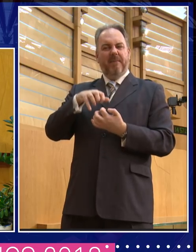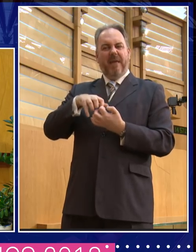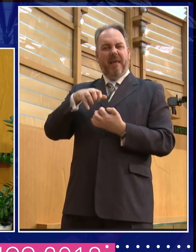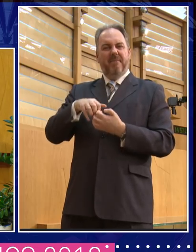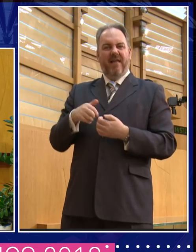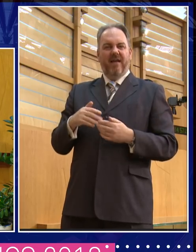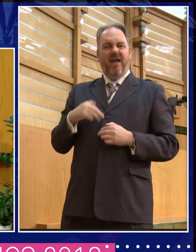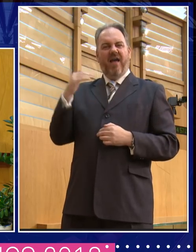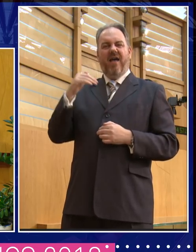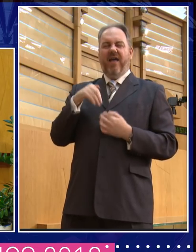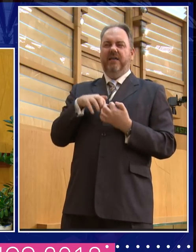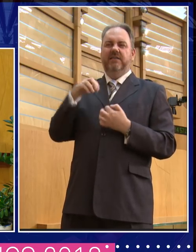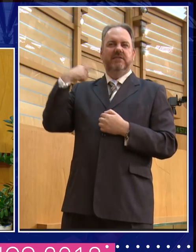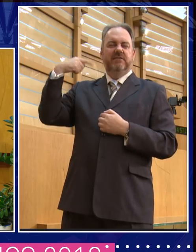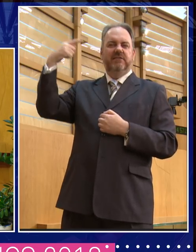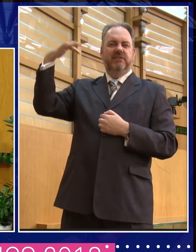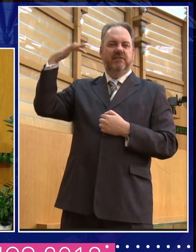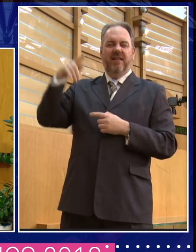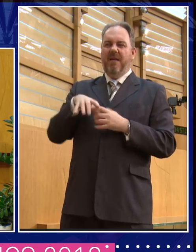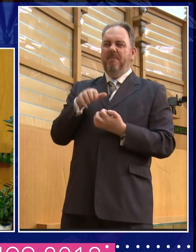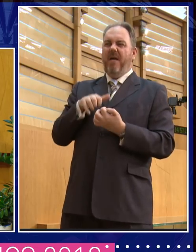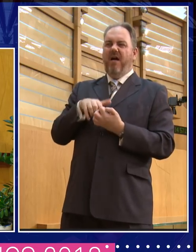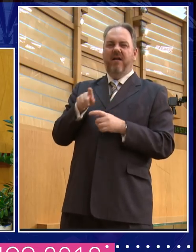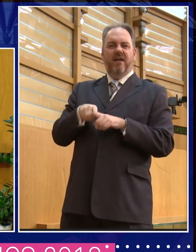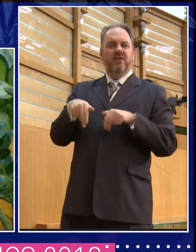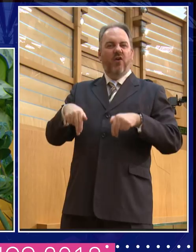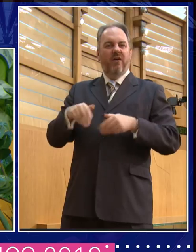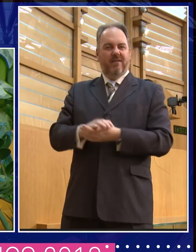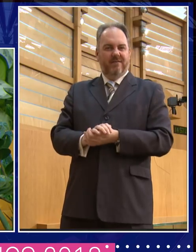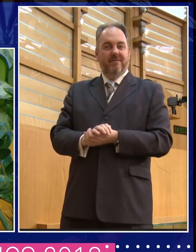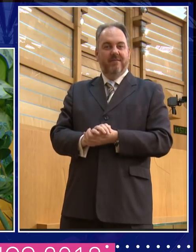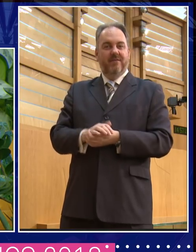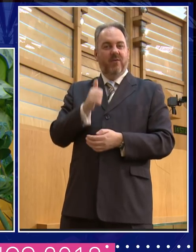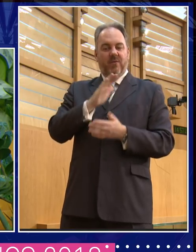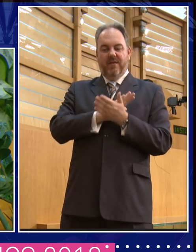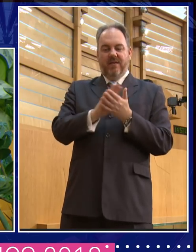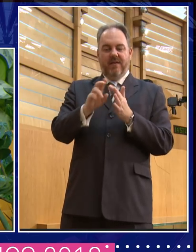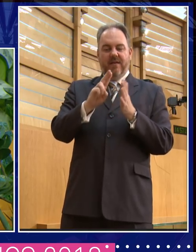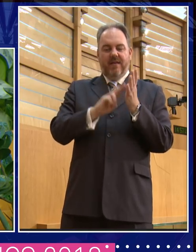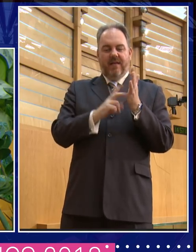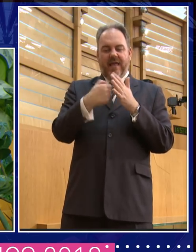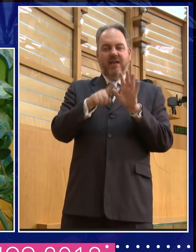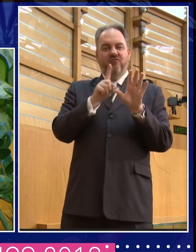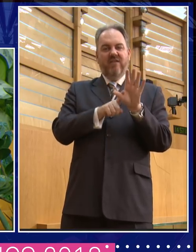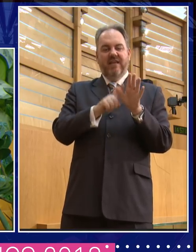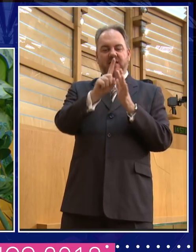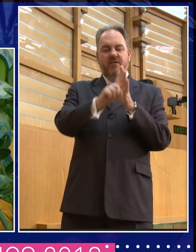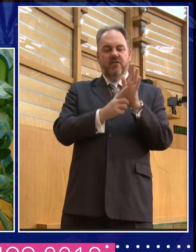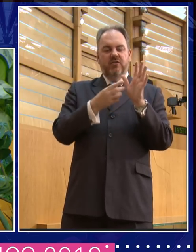um, or they bark. And you still find that. Henry James, uh, late 19th century is still saying